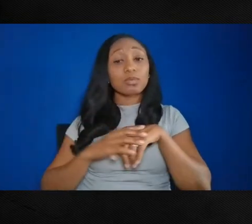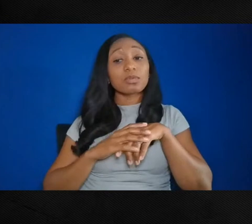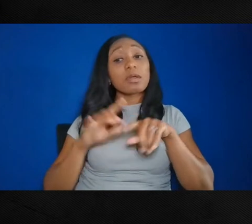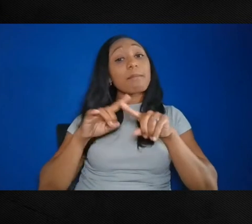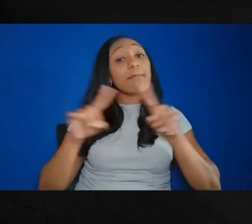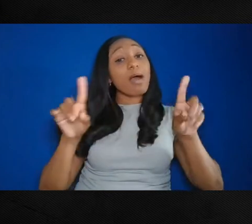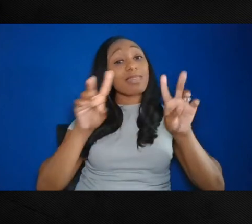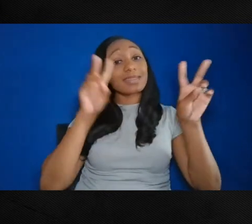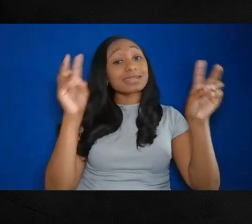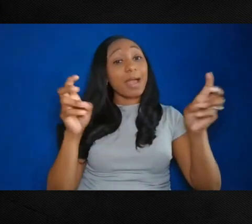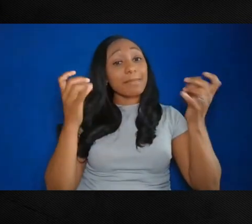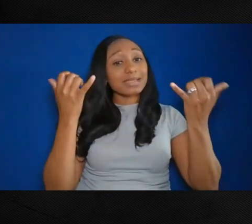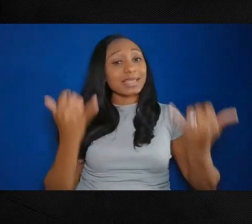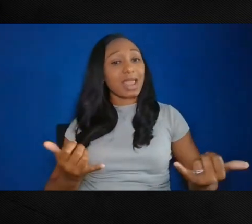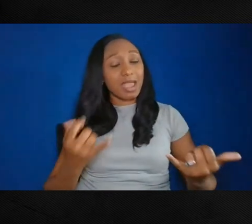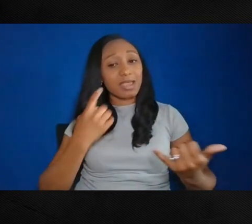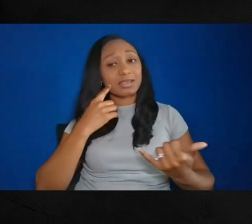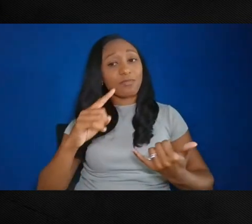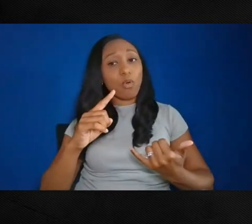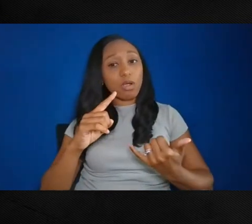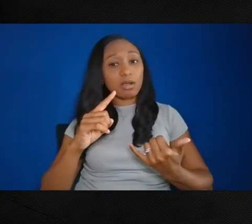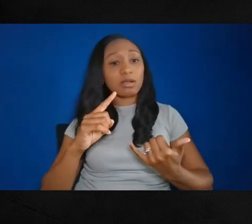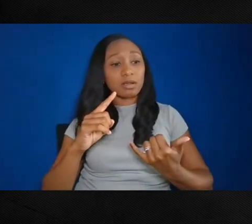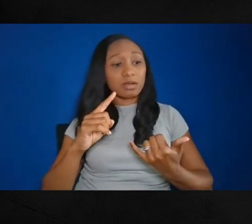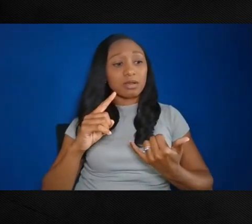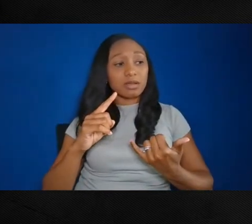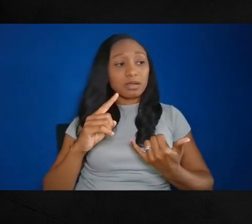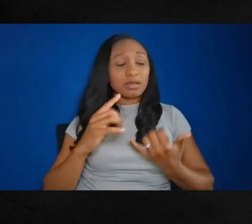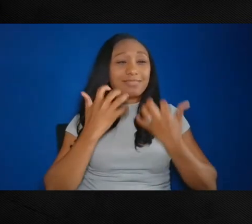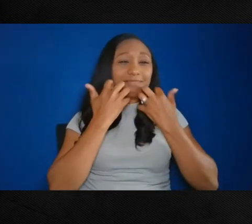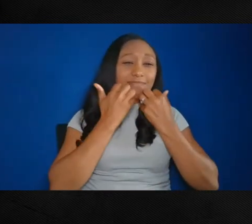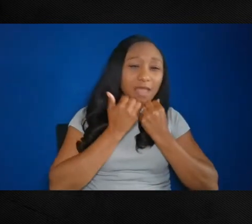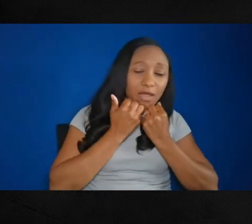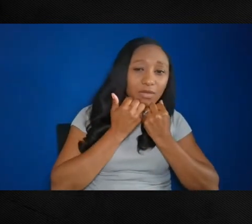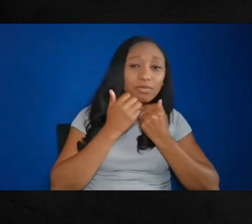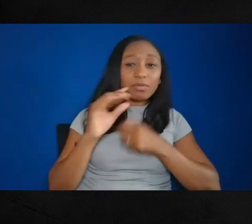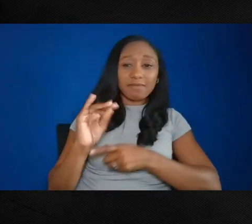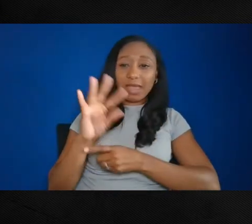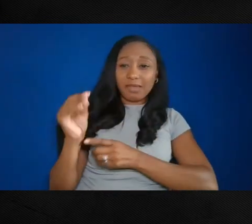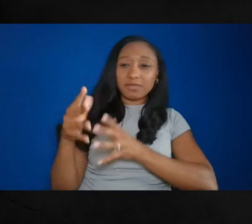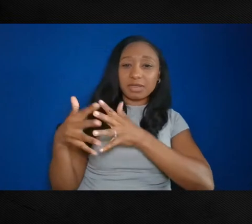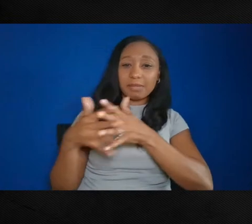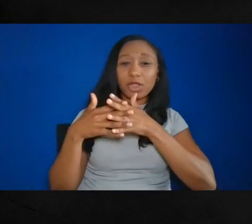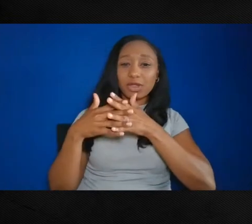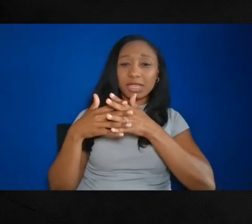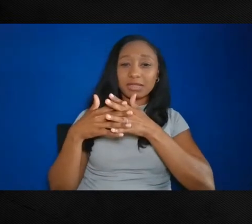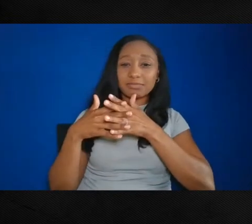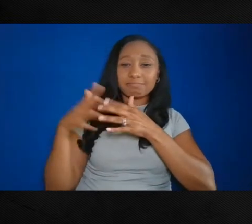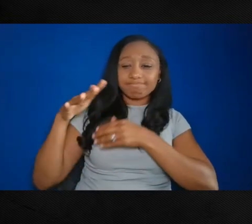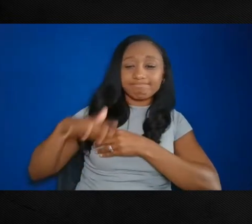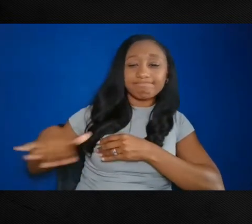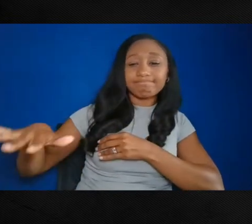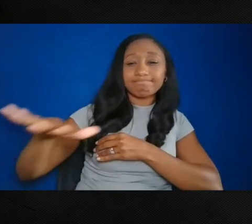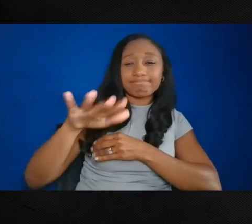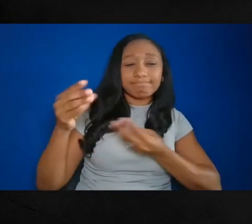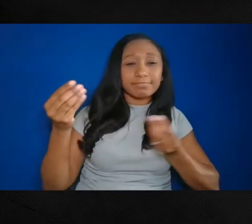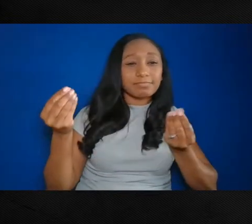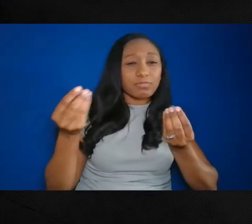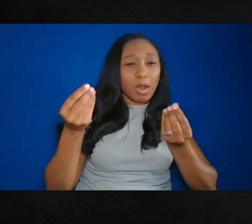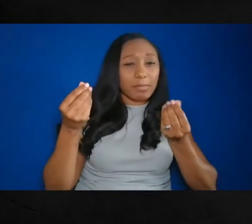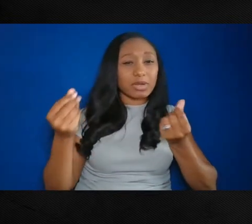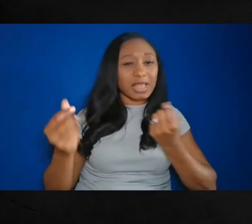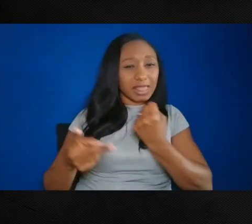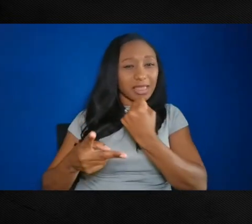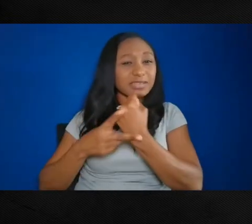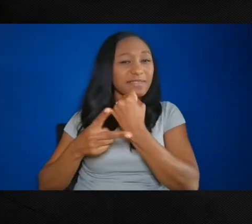American land conservation and heritage preservation. And our marquee project is centered